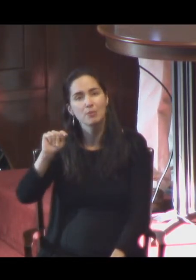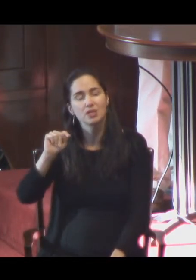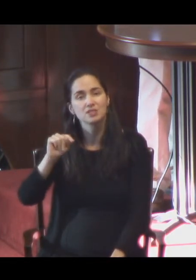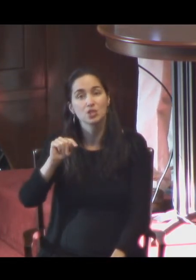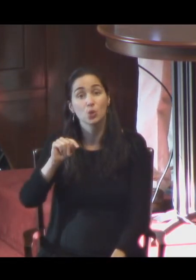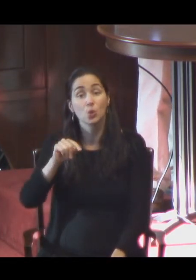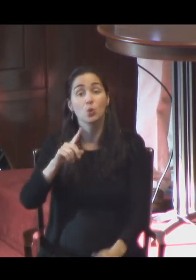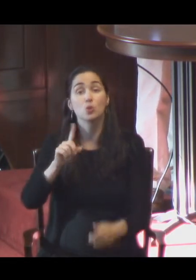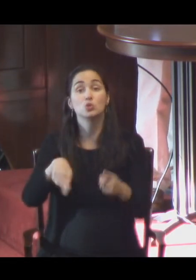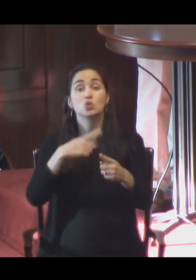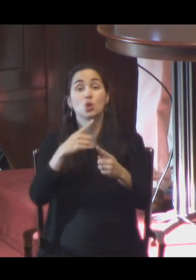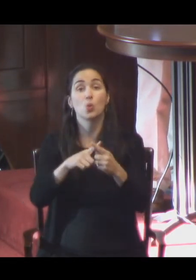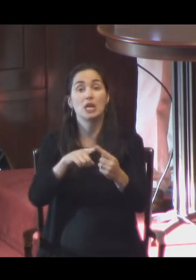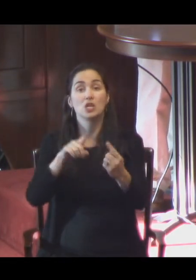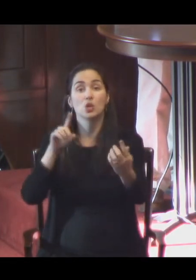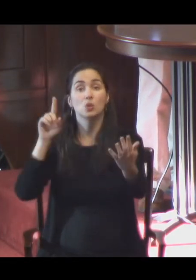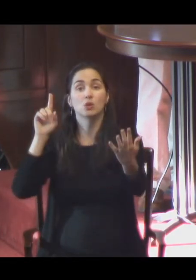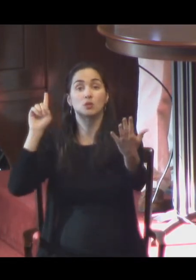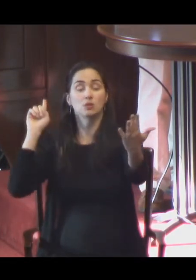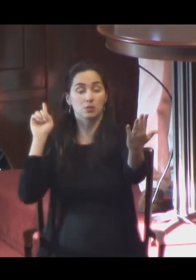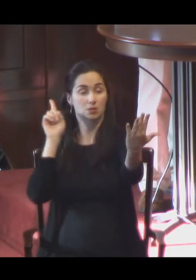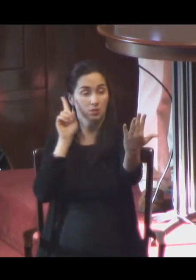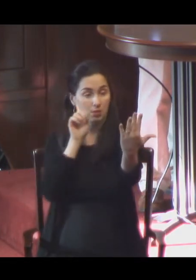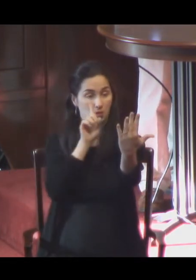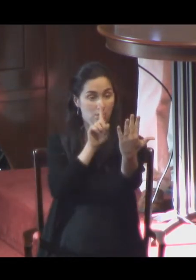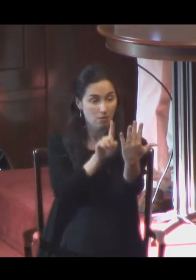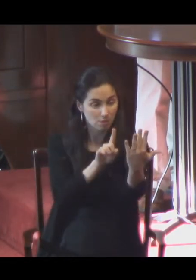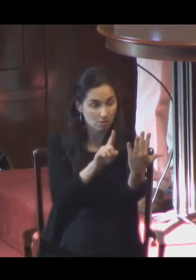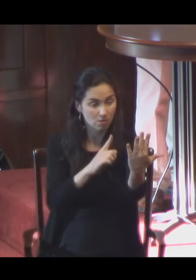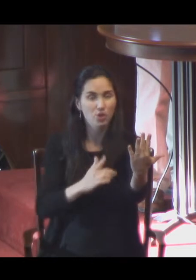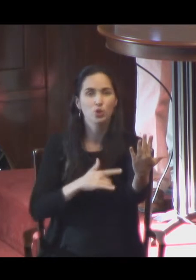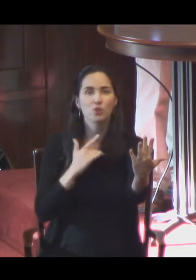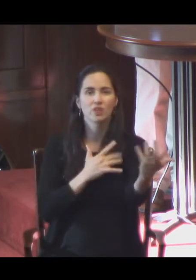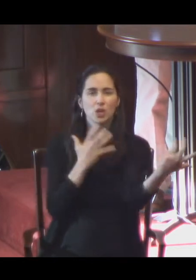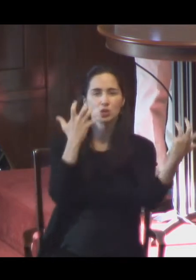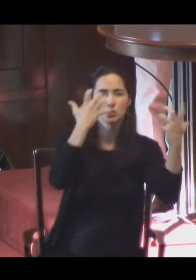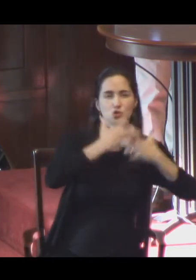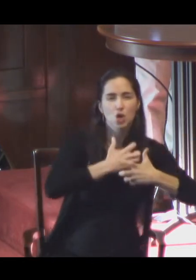you feel enveloped by this velvety darkness. And yet you feel light pulsing in the midst of it.